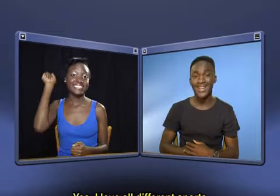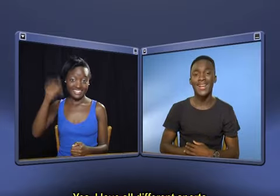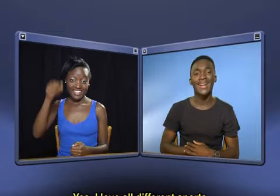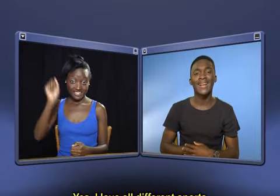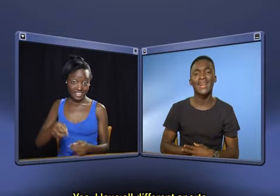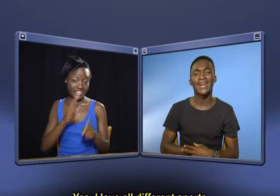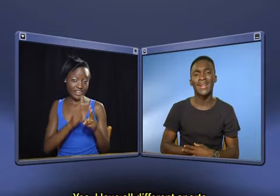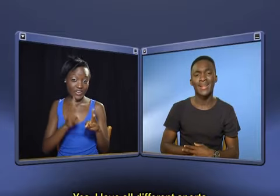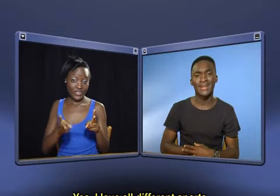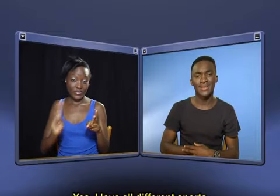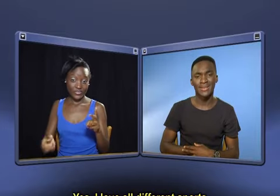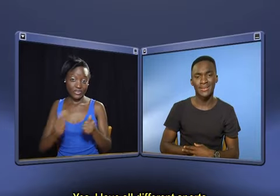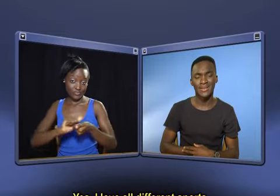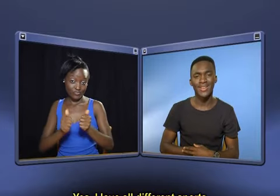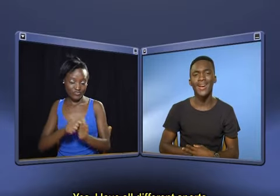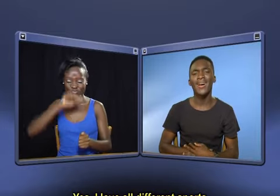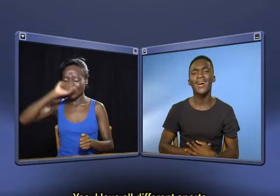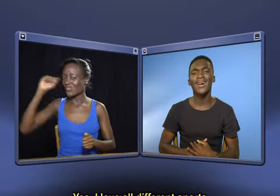Yes, I love all different sports.